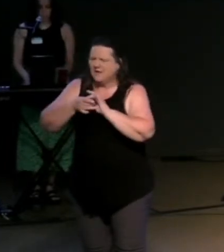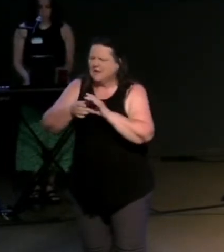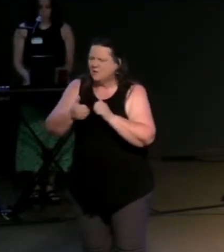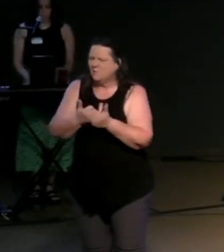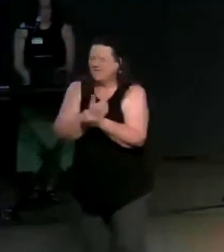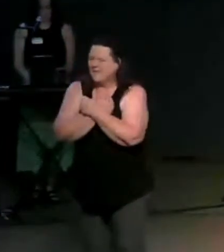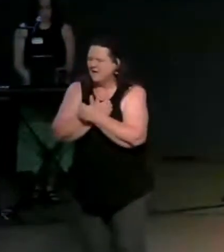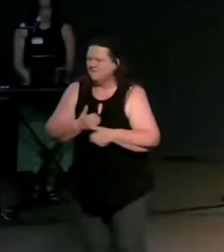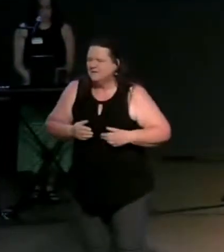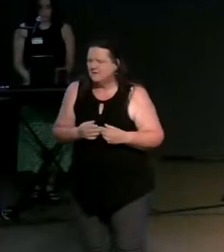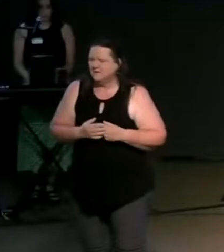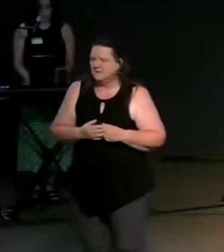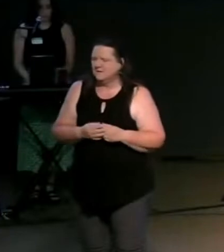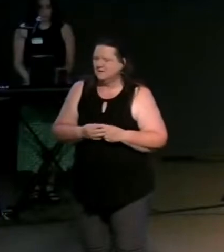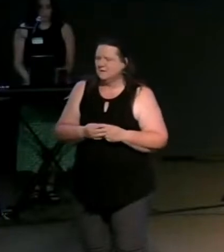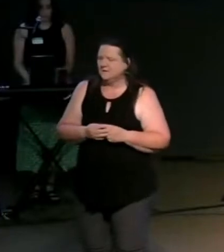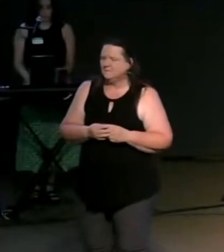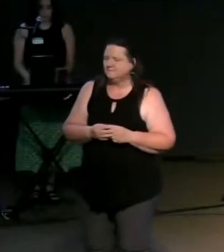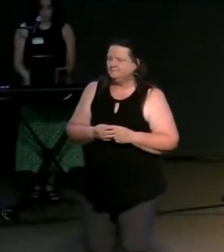only more love